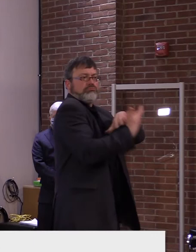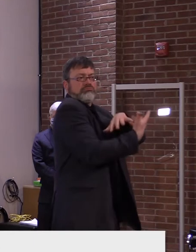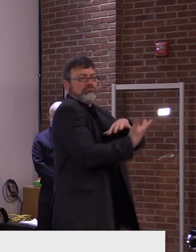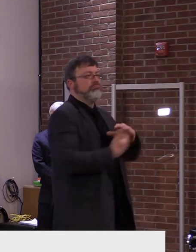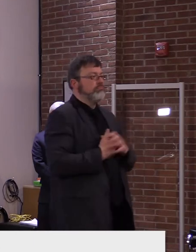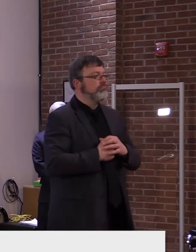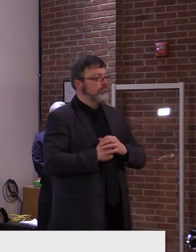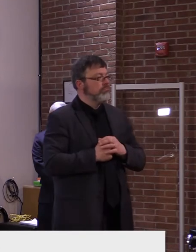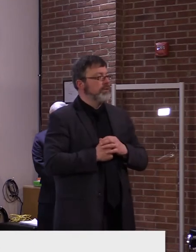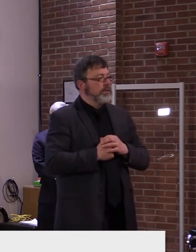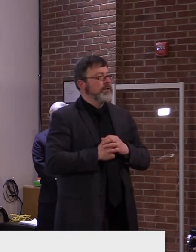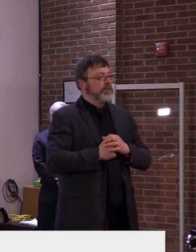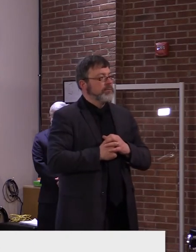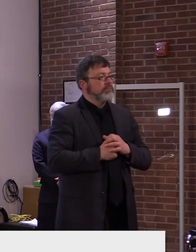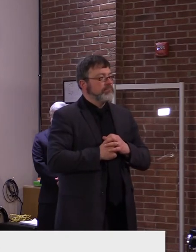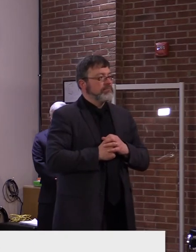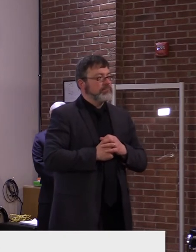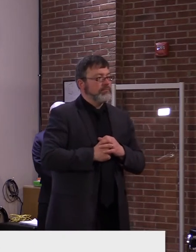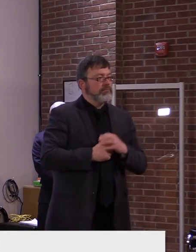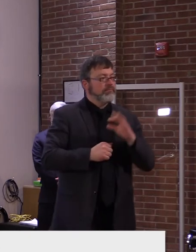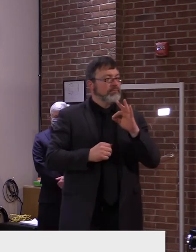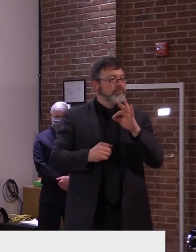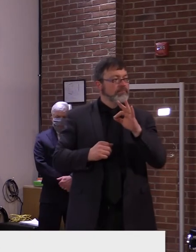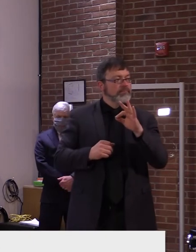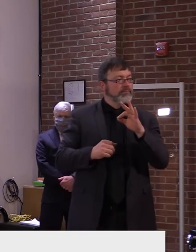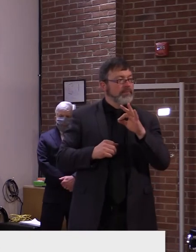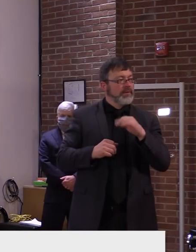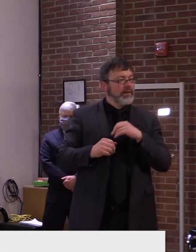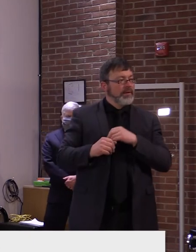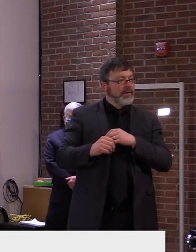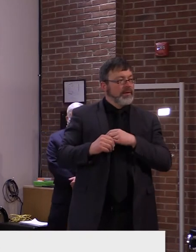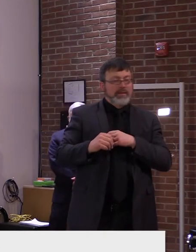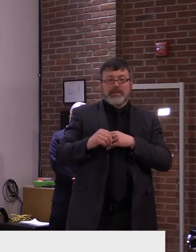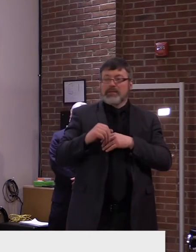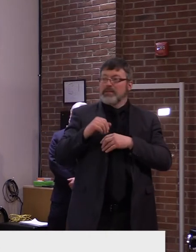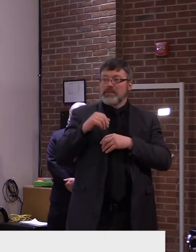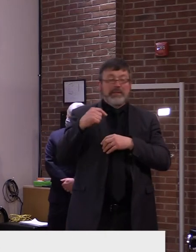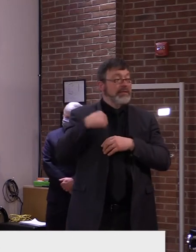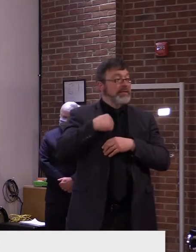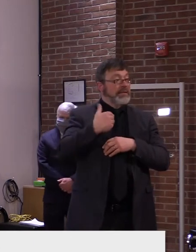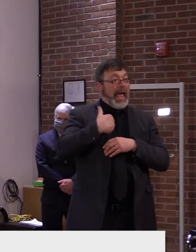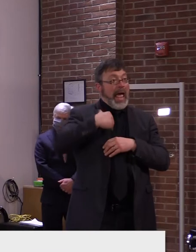Okay, had three people answering my question, so I don't think I can really ask for more. Thank you very much.